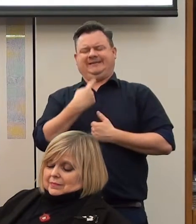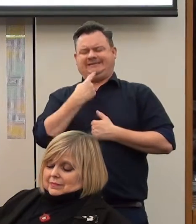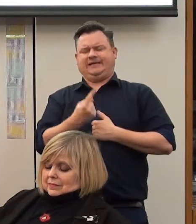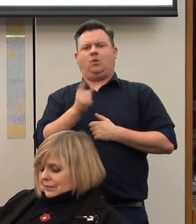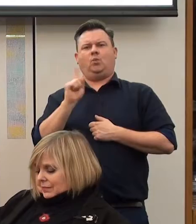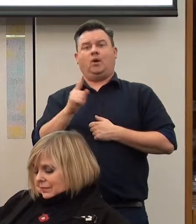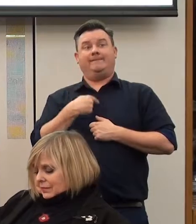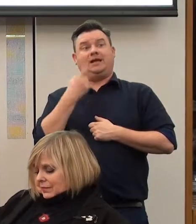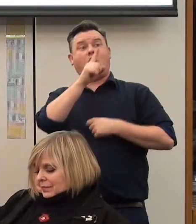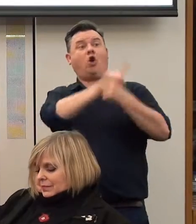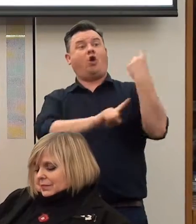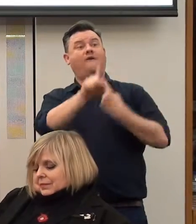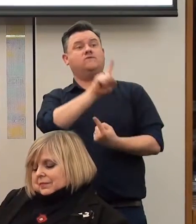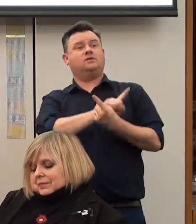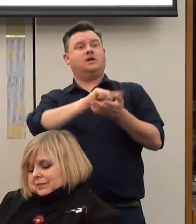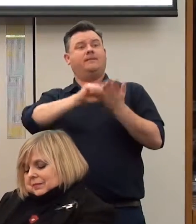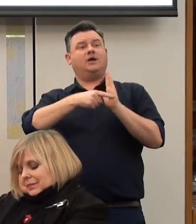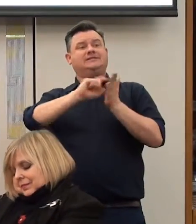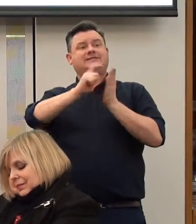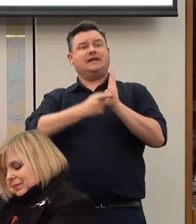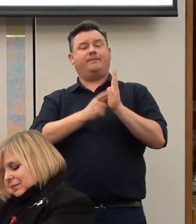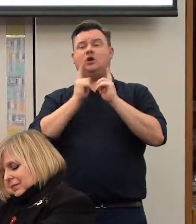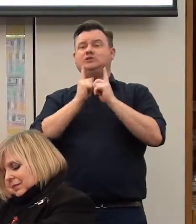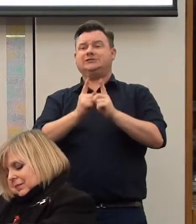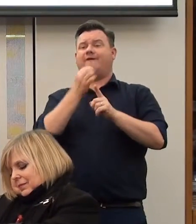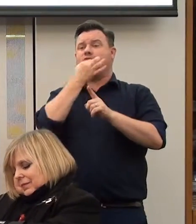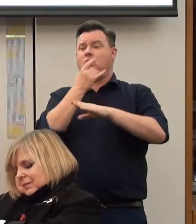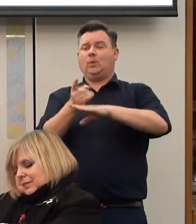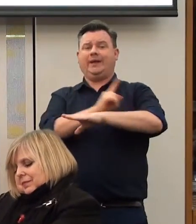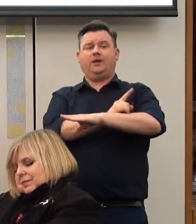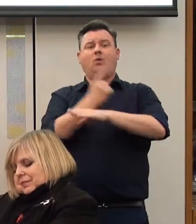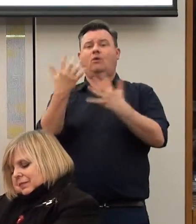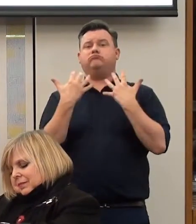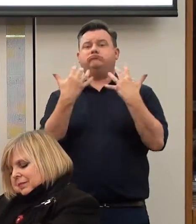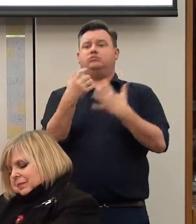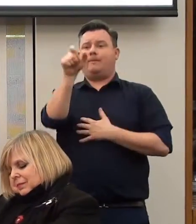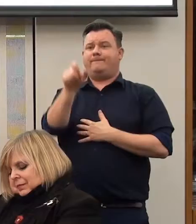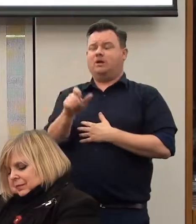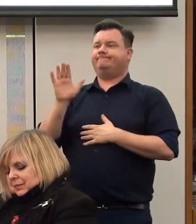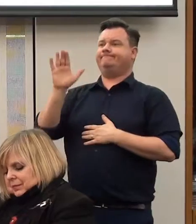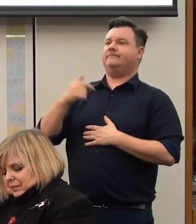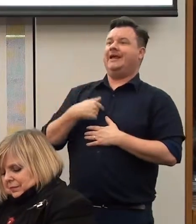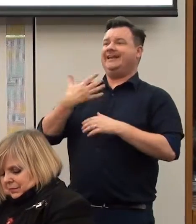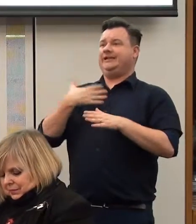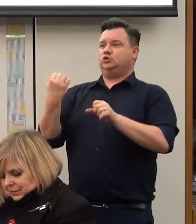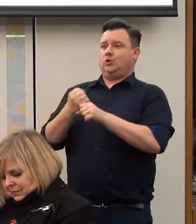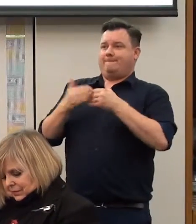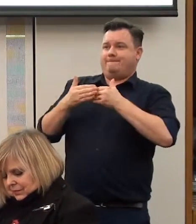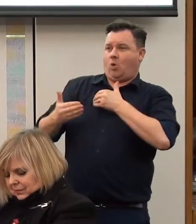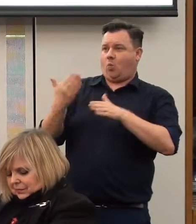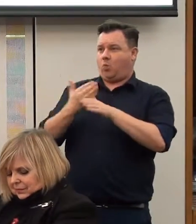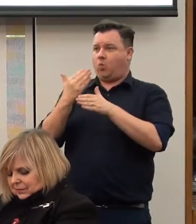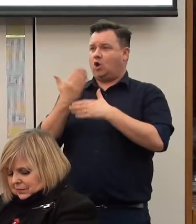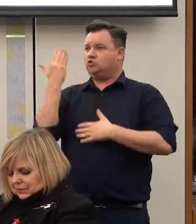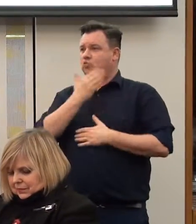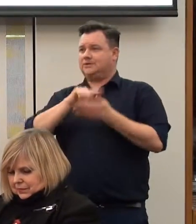a conference, our disabled teachers conference, a few weeks ago, and a member of the audience said that we need to do more work in schools